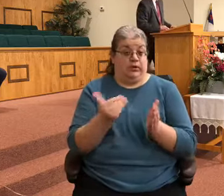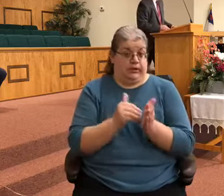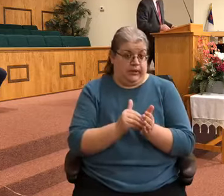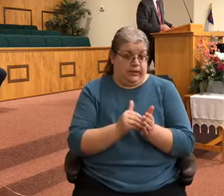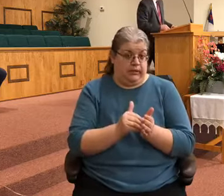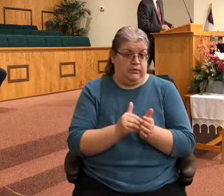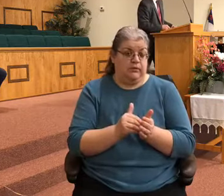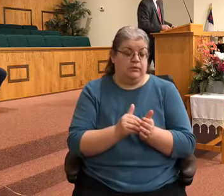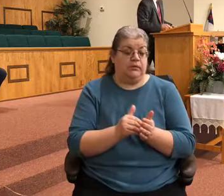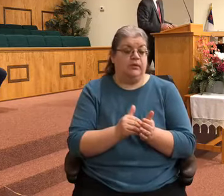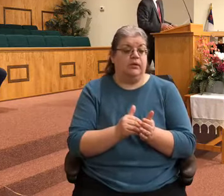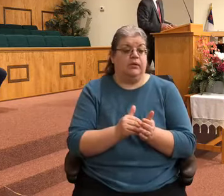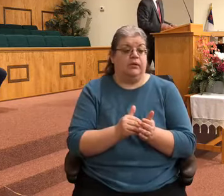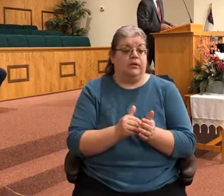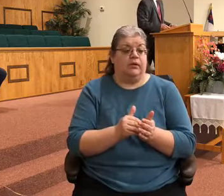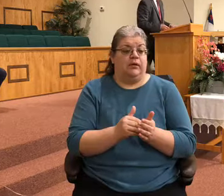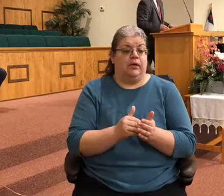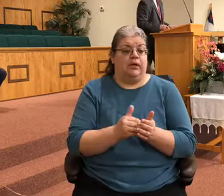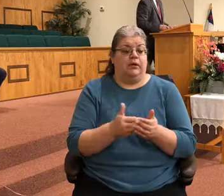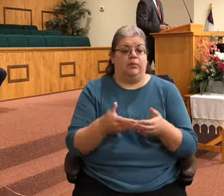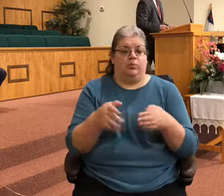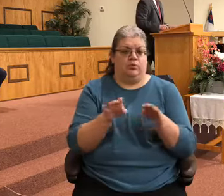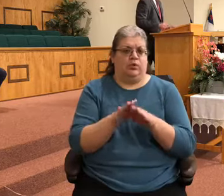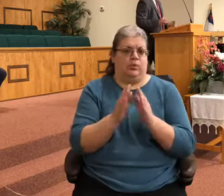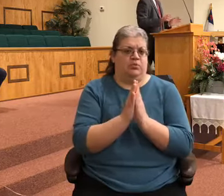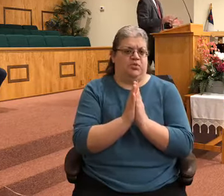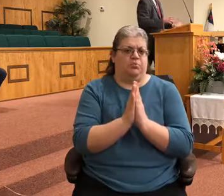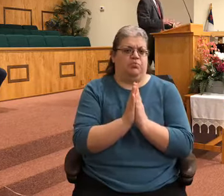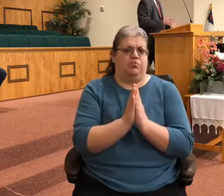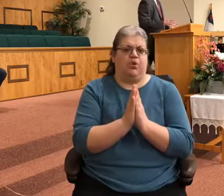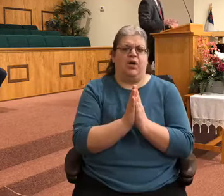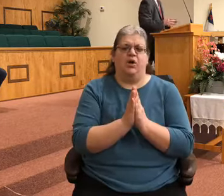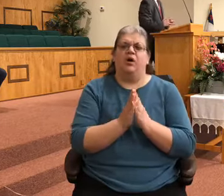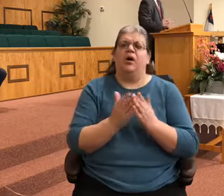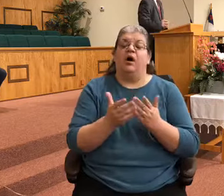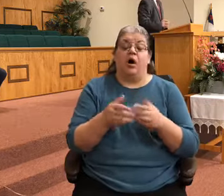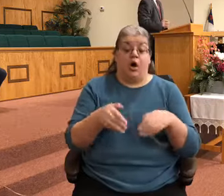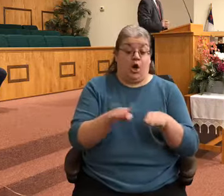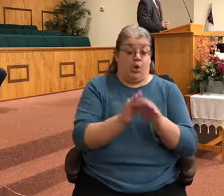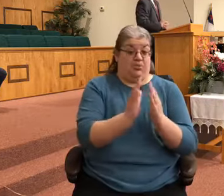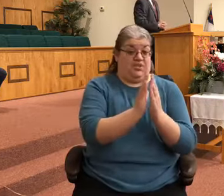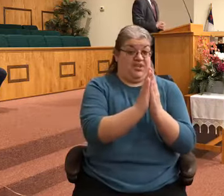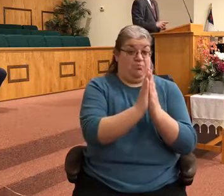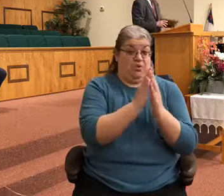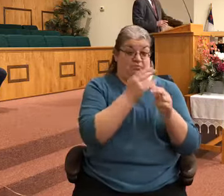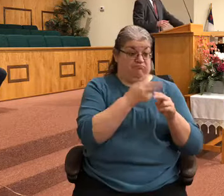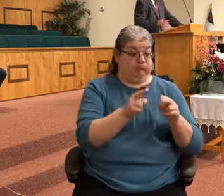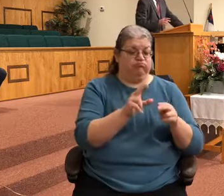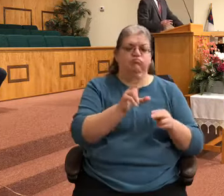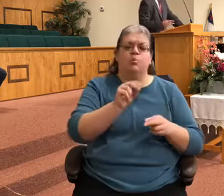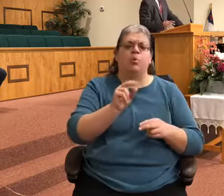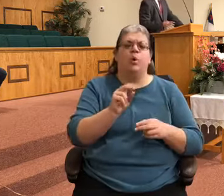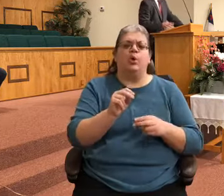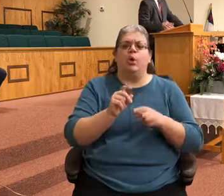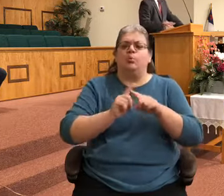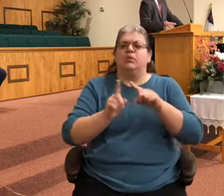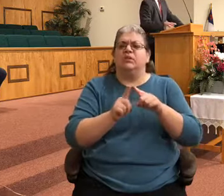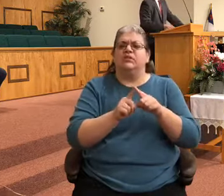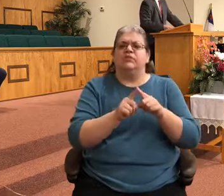then we will close in prayer. We're going to take some time in our closing prayer, though, to share different requests that people have called